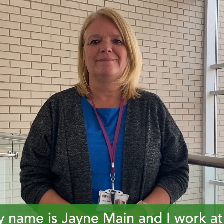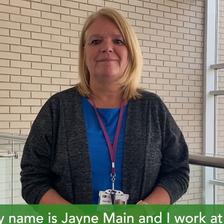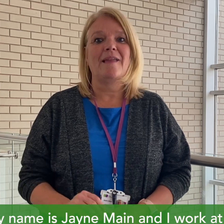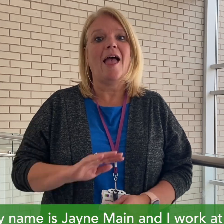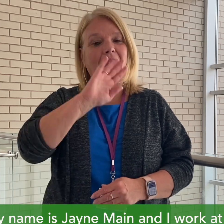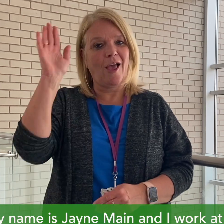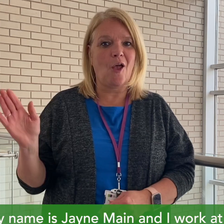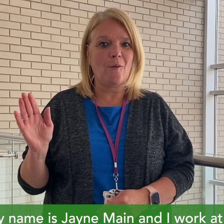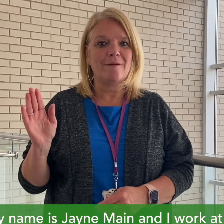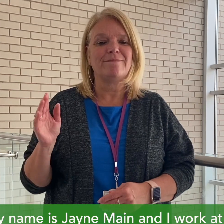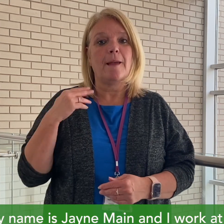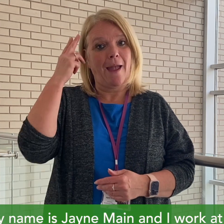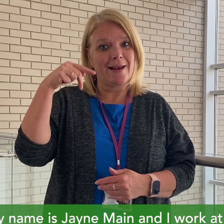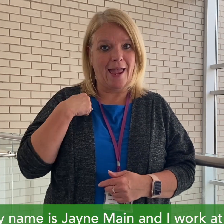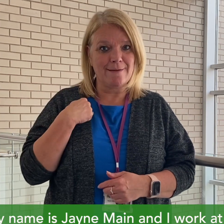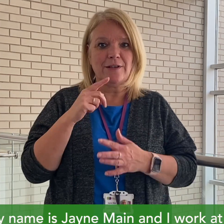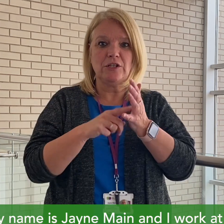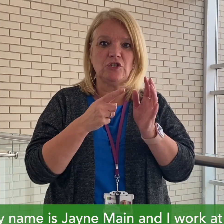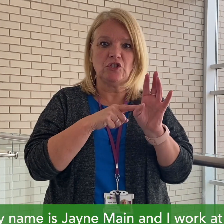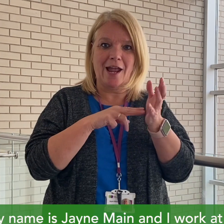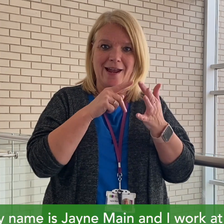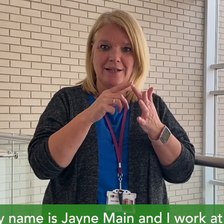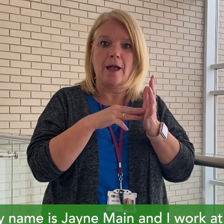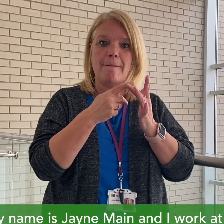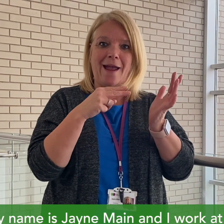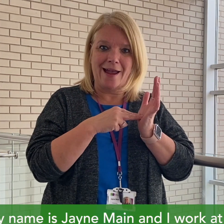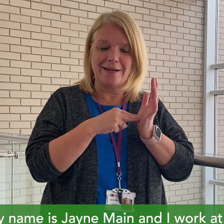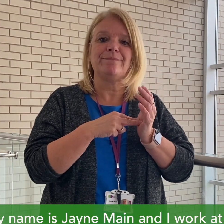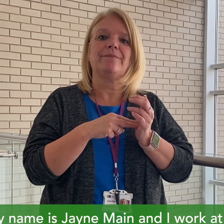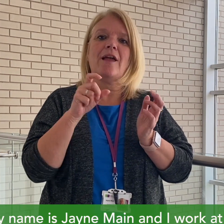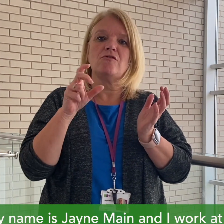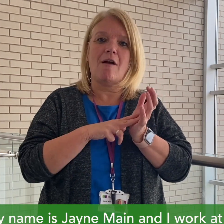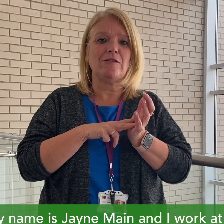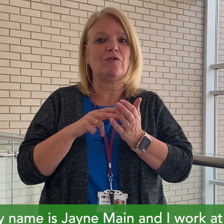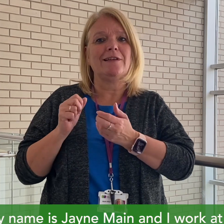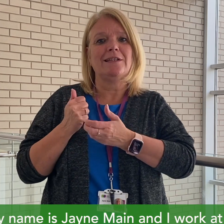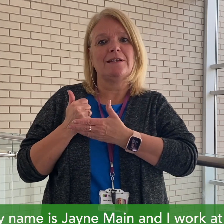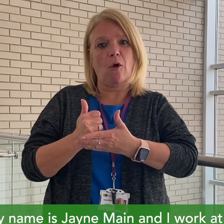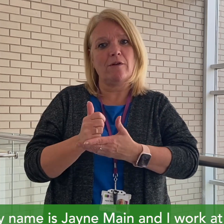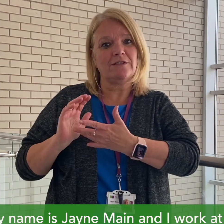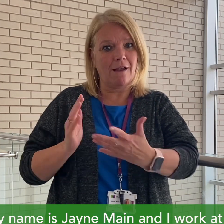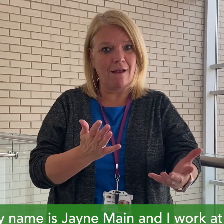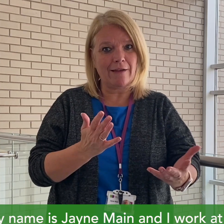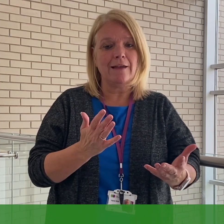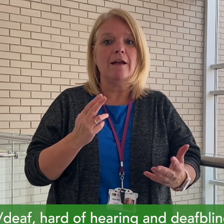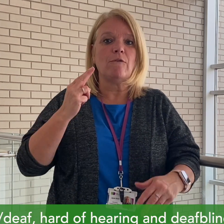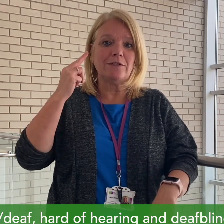Hi, my name is Jane Main and I work at Coventry Deaf and Hearing Loss Support Service for Deaf,